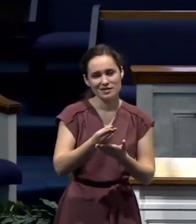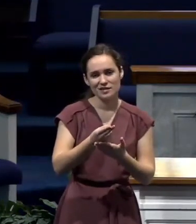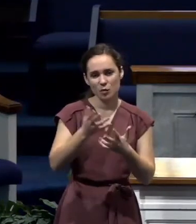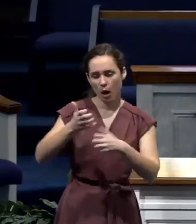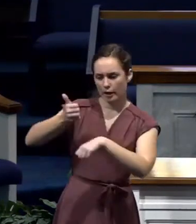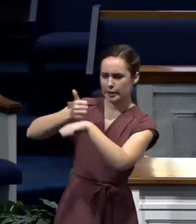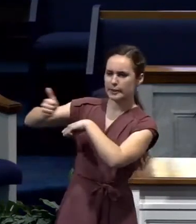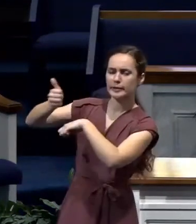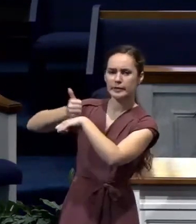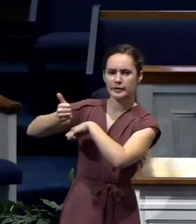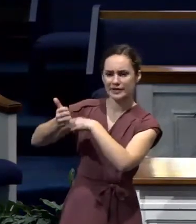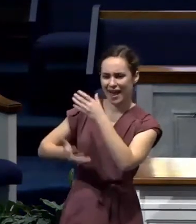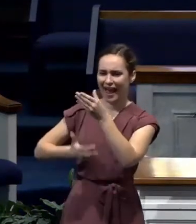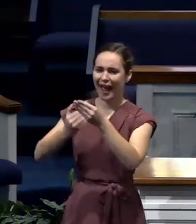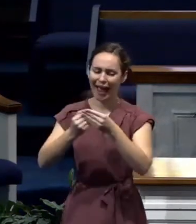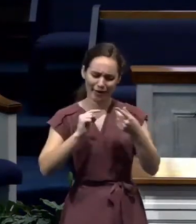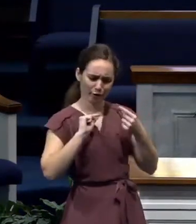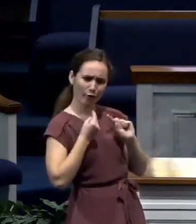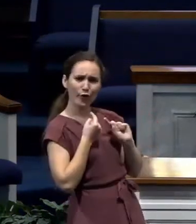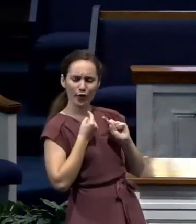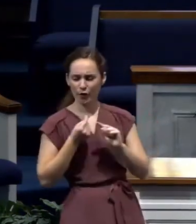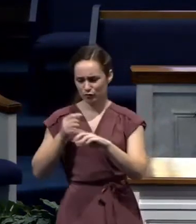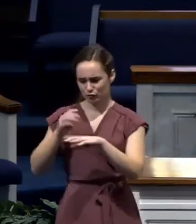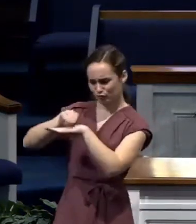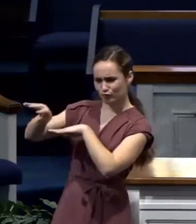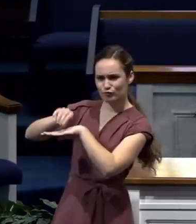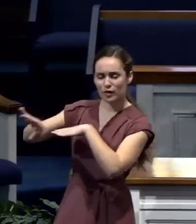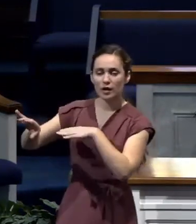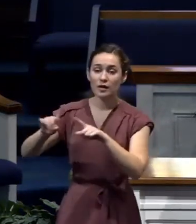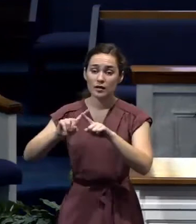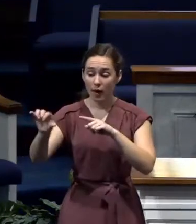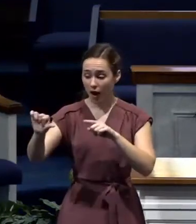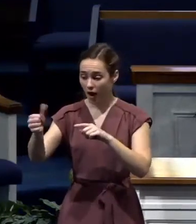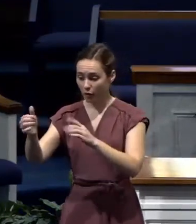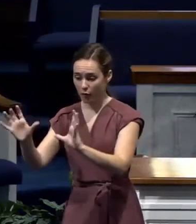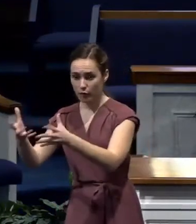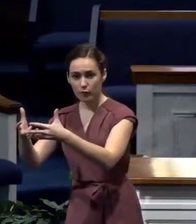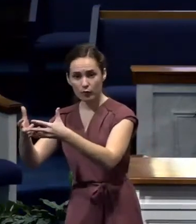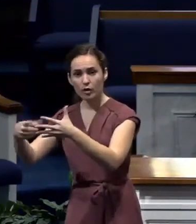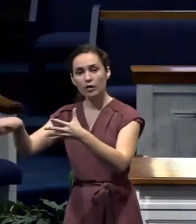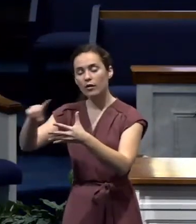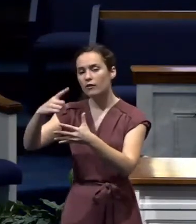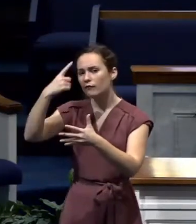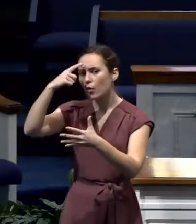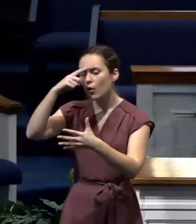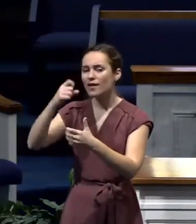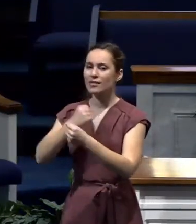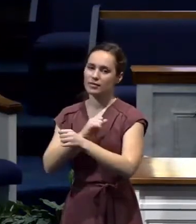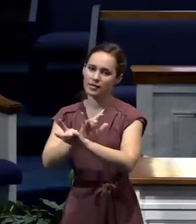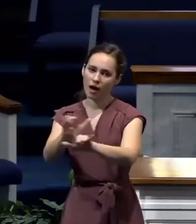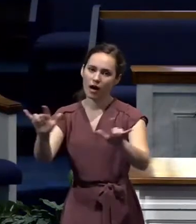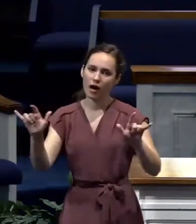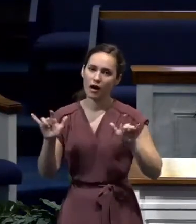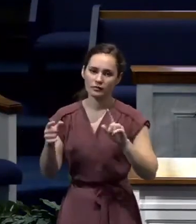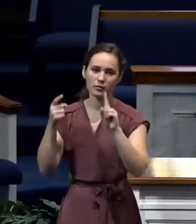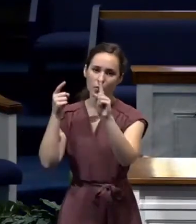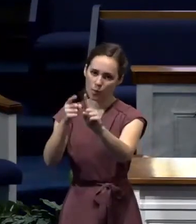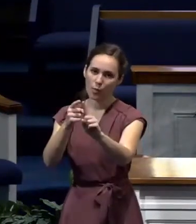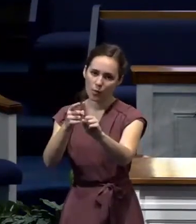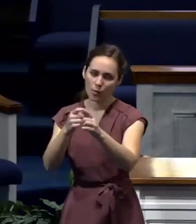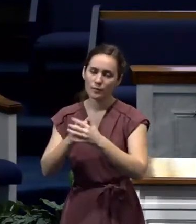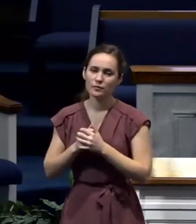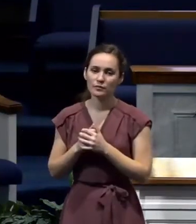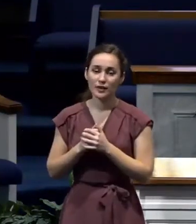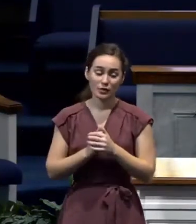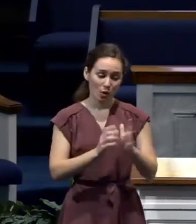to my bonds, but the other of love, knowing that I am set for the defense of the gospel. Now, there are others, while there were some, his